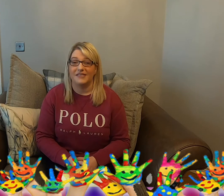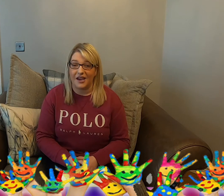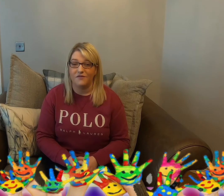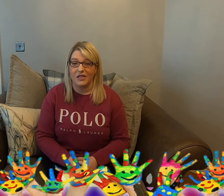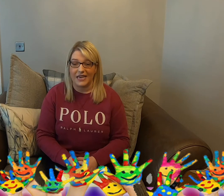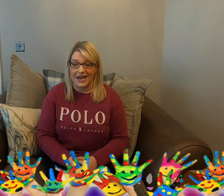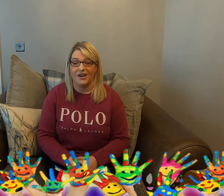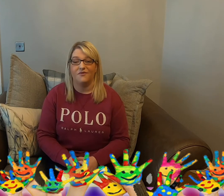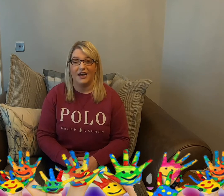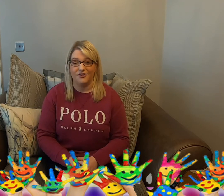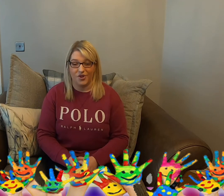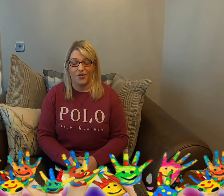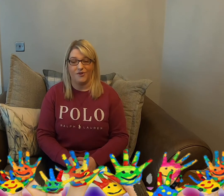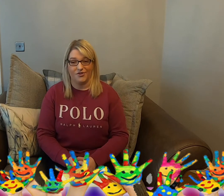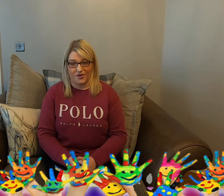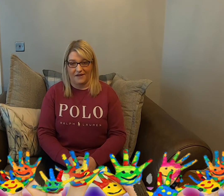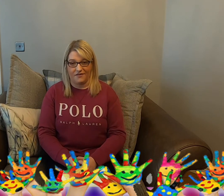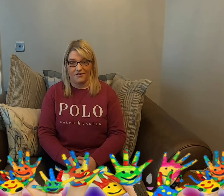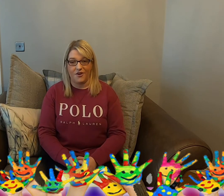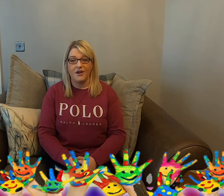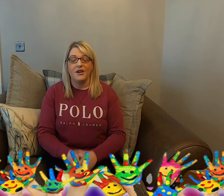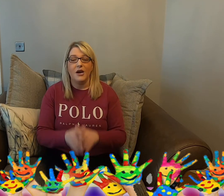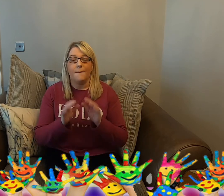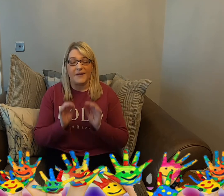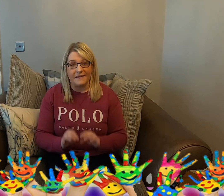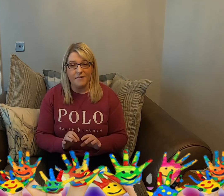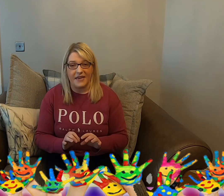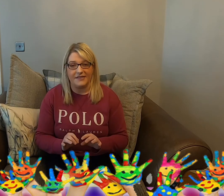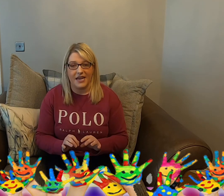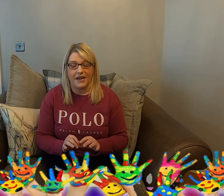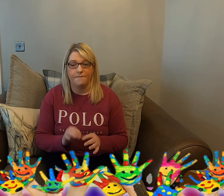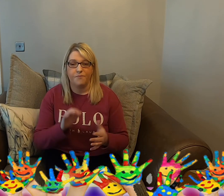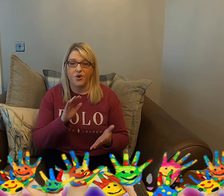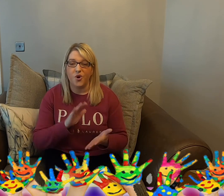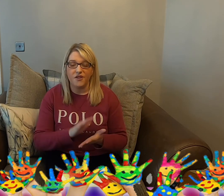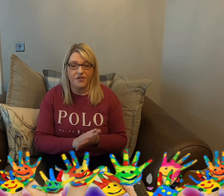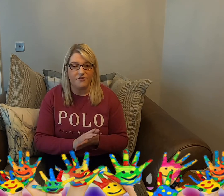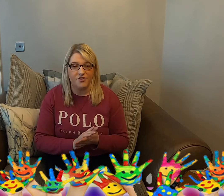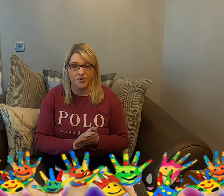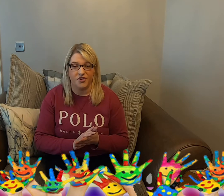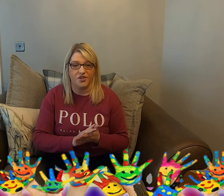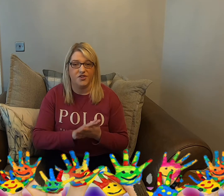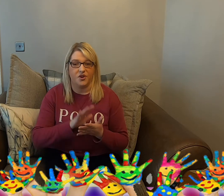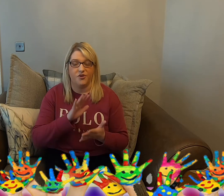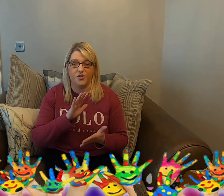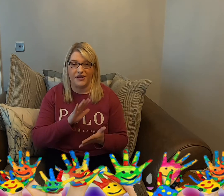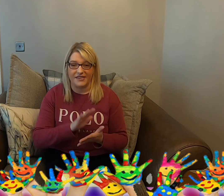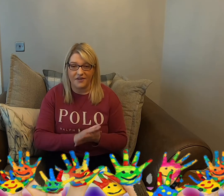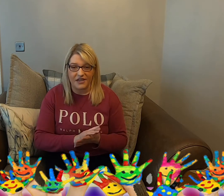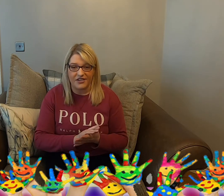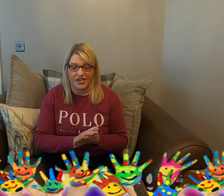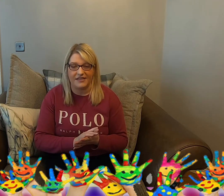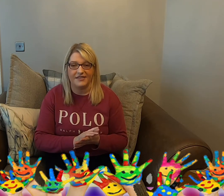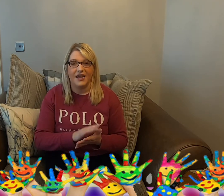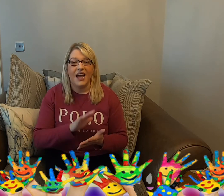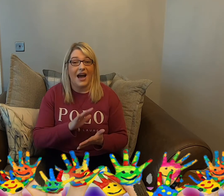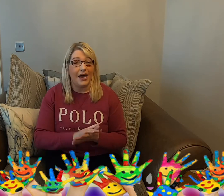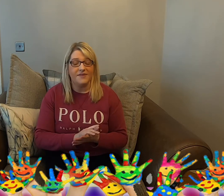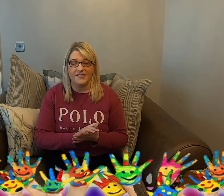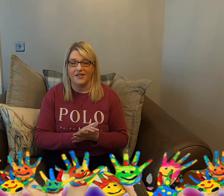definitely have another drive-through. But in the meantime, all of the resources on your activity sheets, I'm still